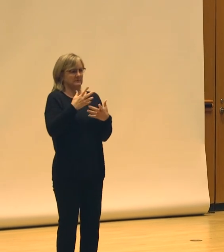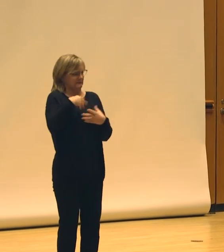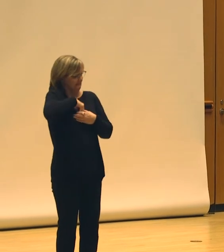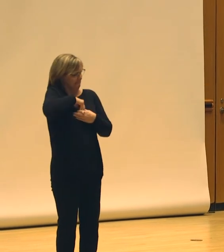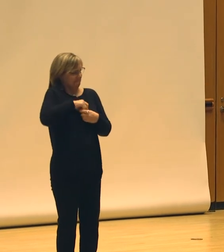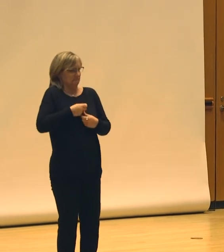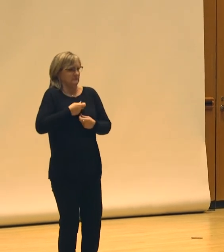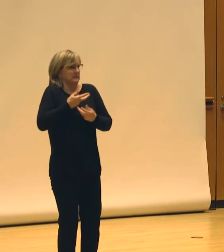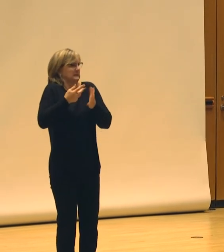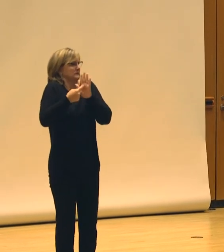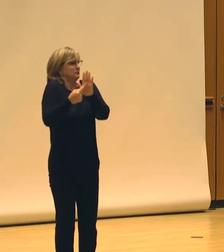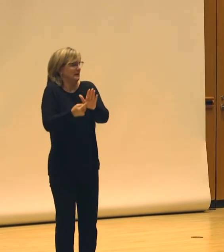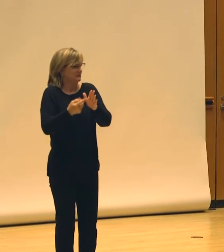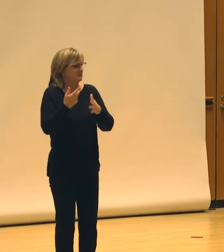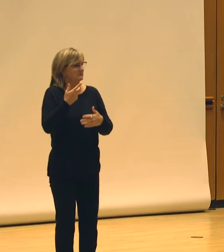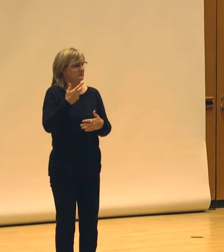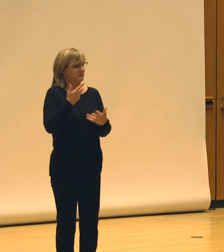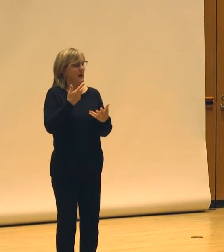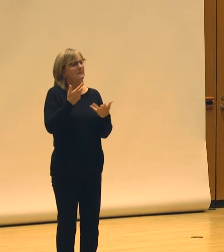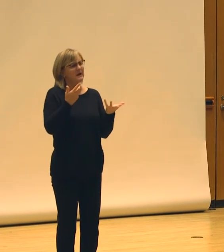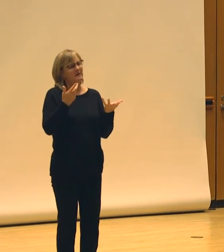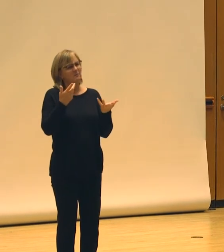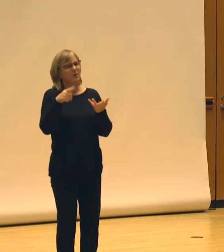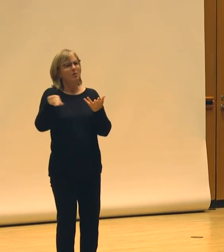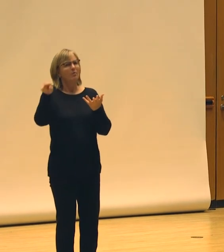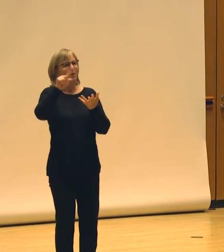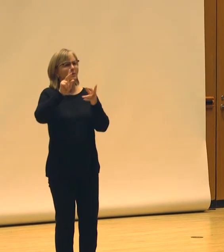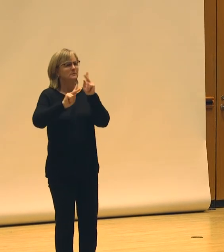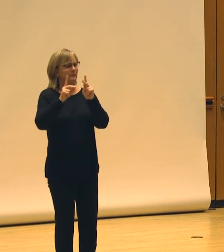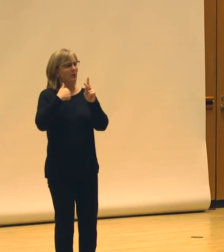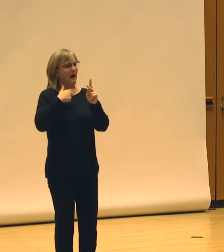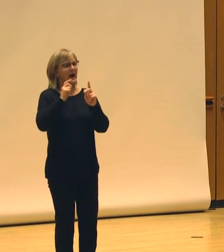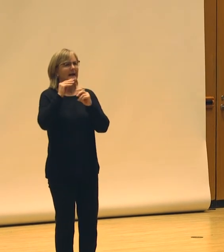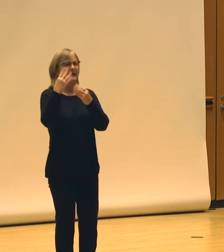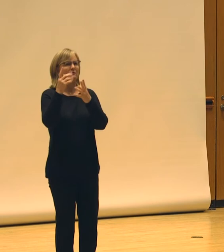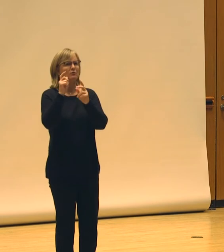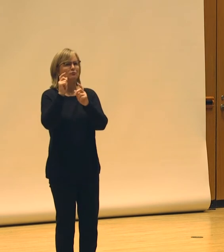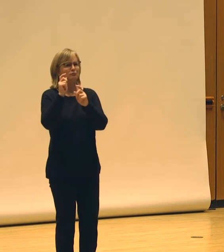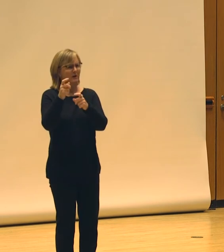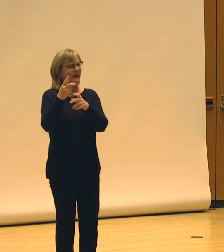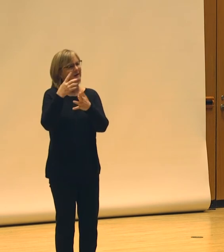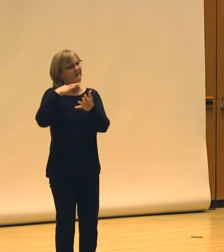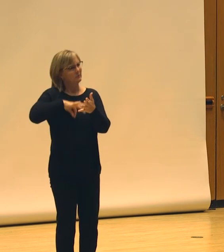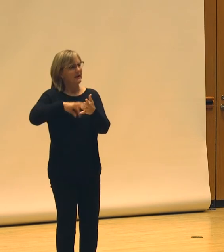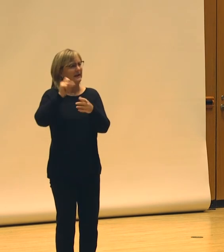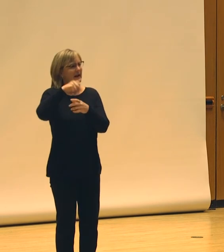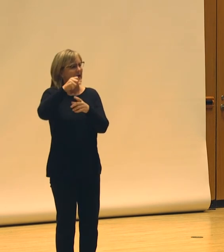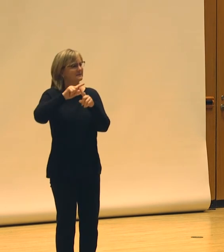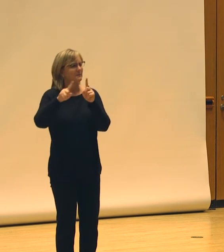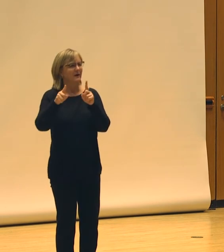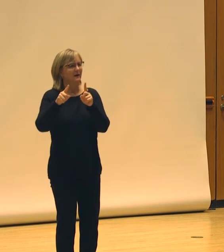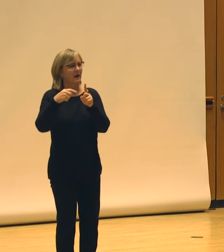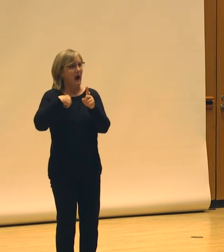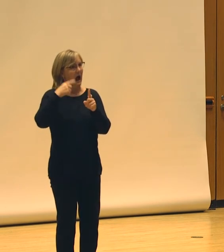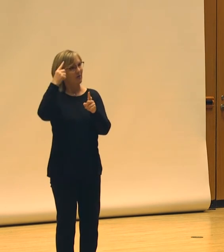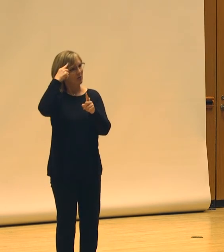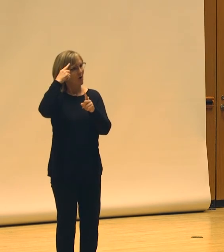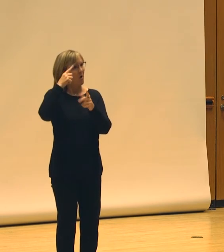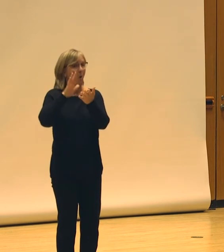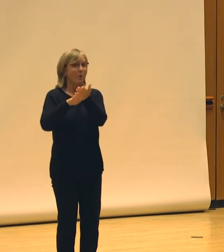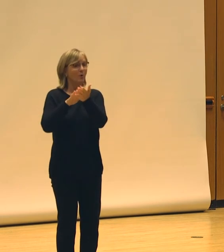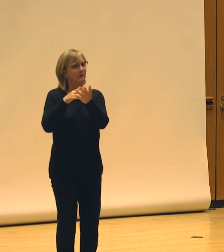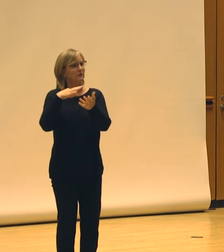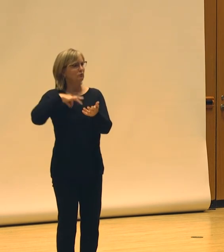masters, who definitely contribute to who I am, but didn't contribute quite in the ways that I had been tracking